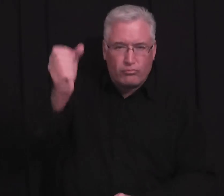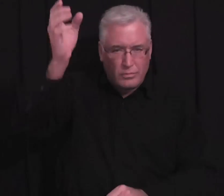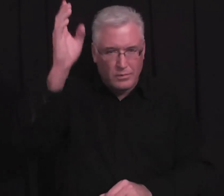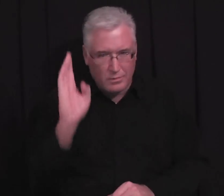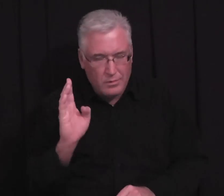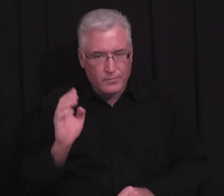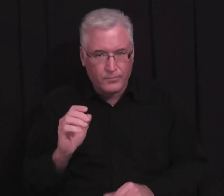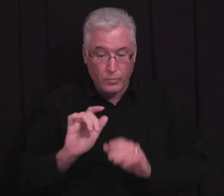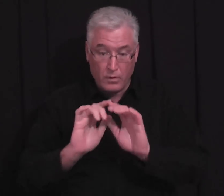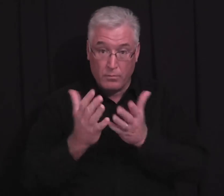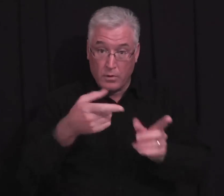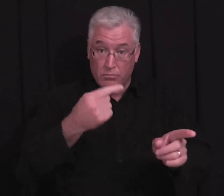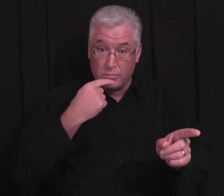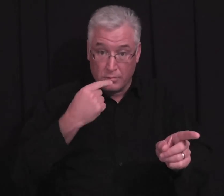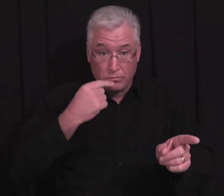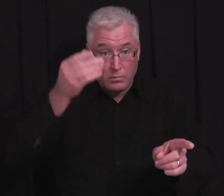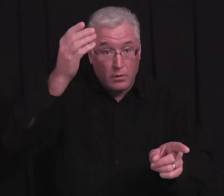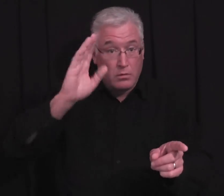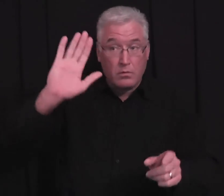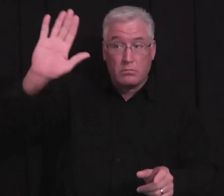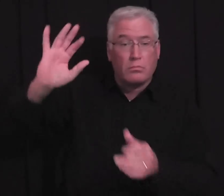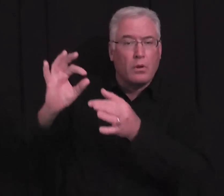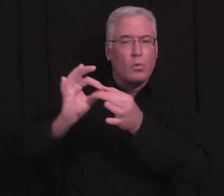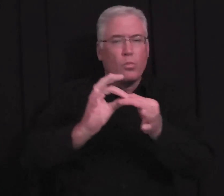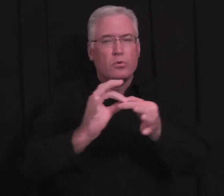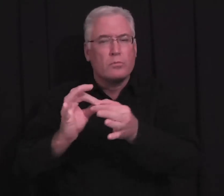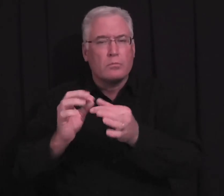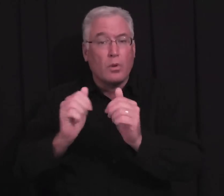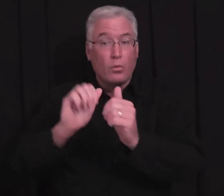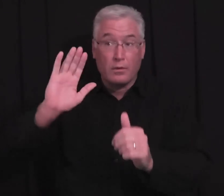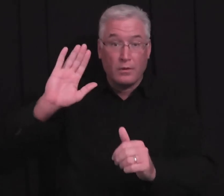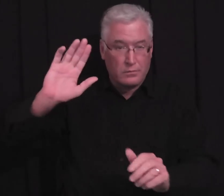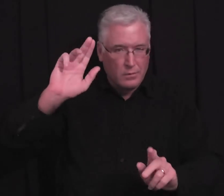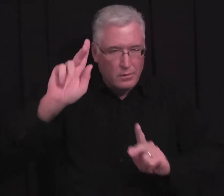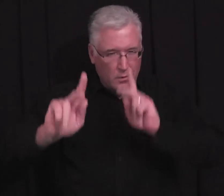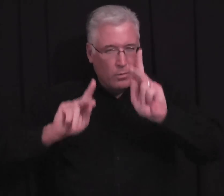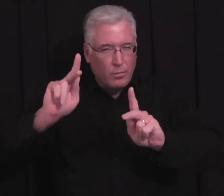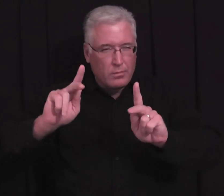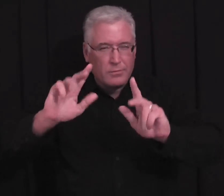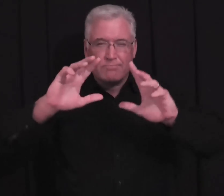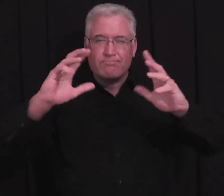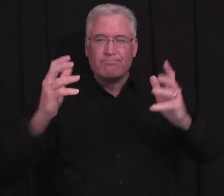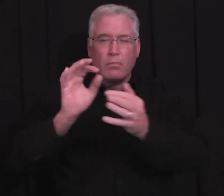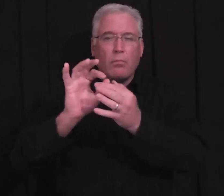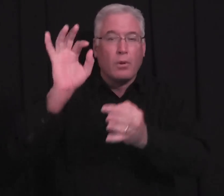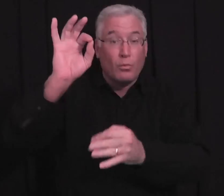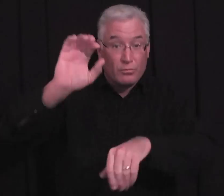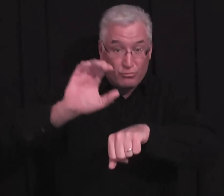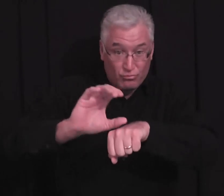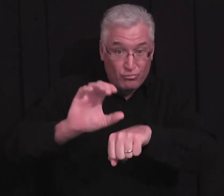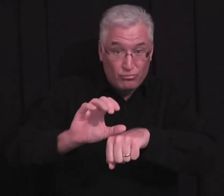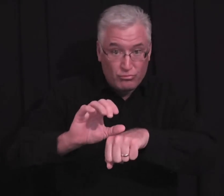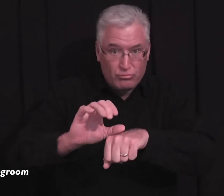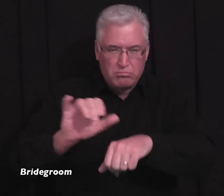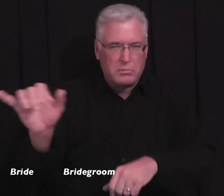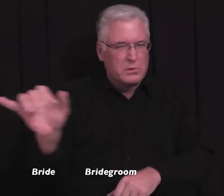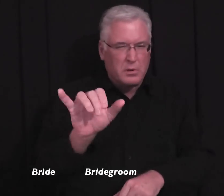You know, it's blaspheming God. And the Bible says that God's relationship between people,